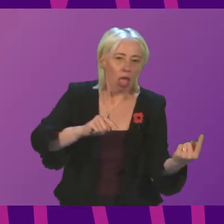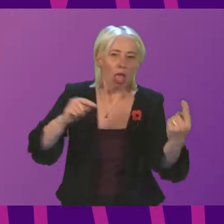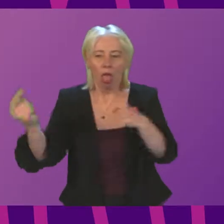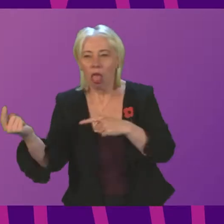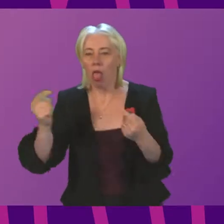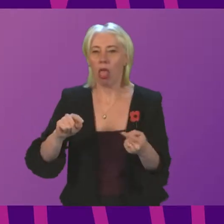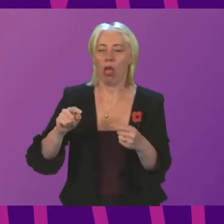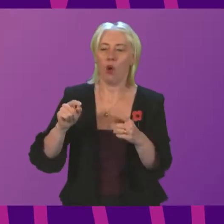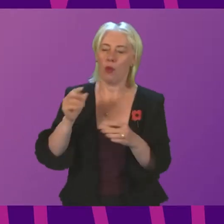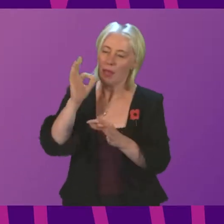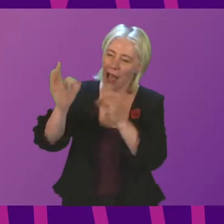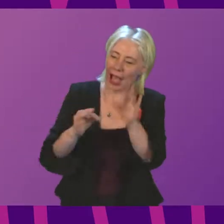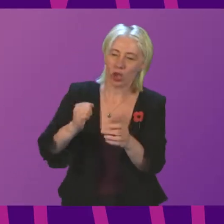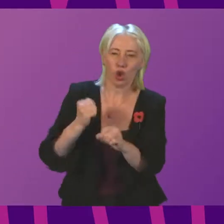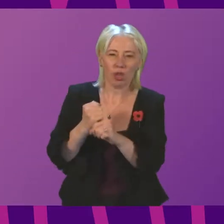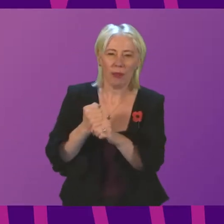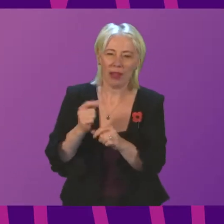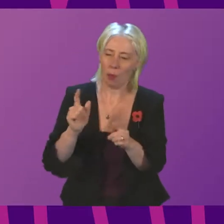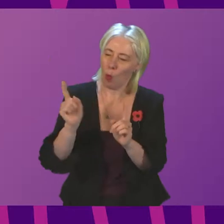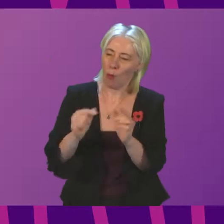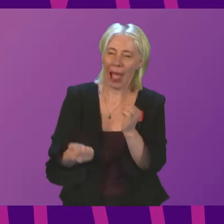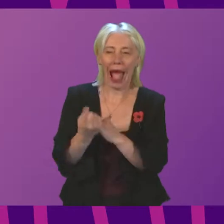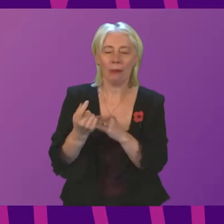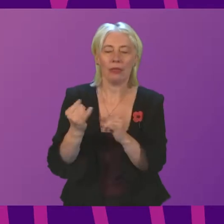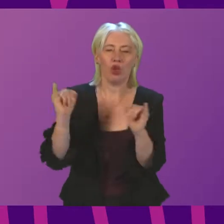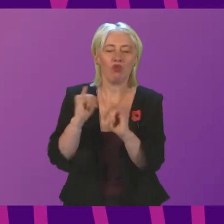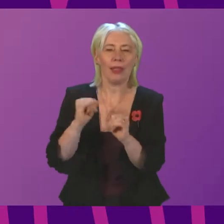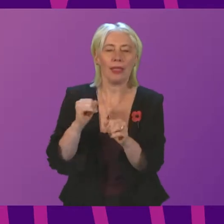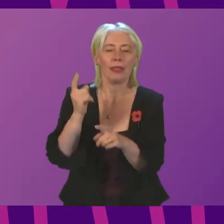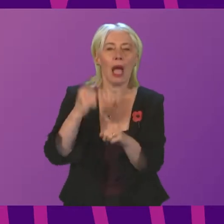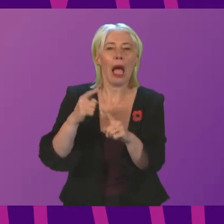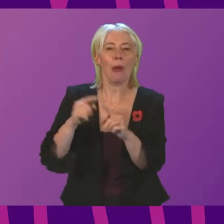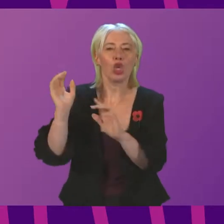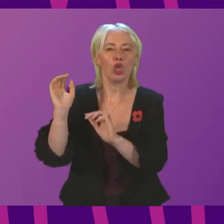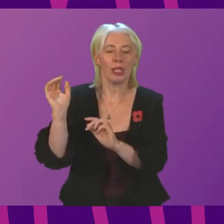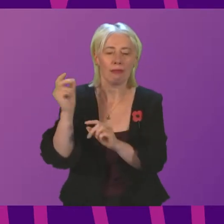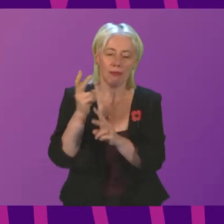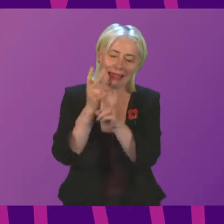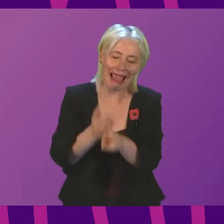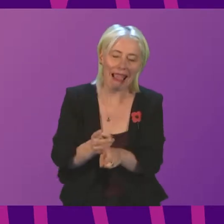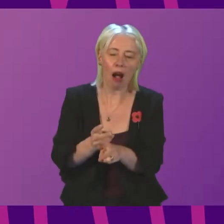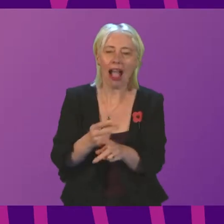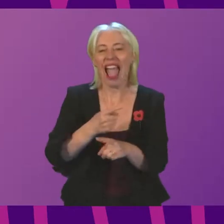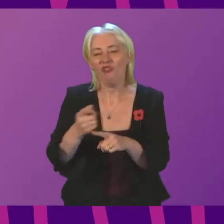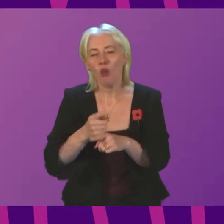government about the crisis in emergency care. Week after week, the government respond by blaming the pandemic.